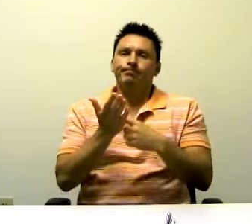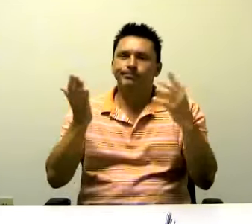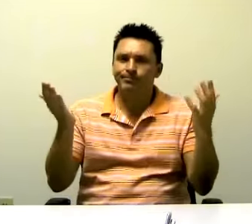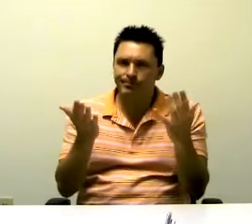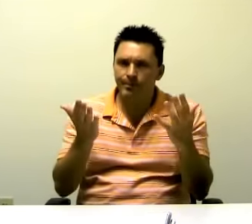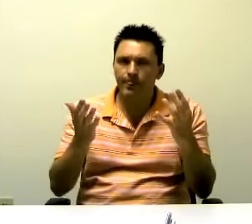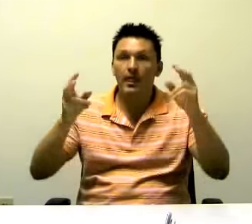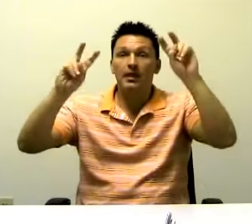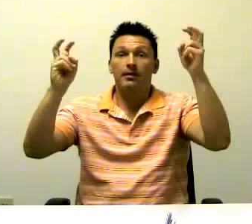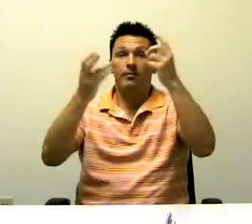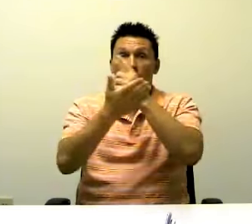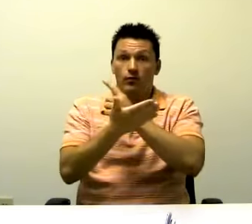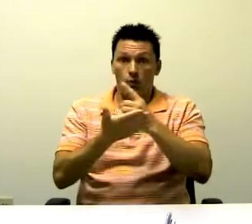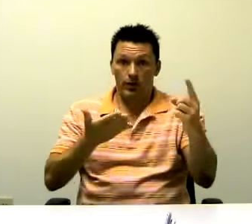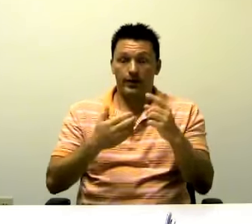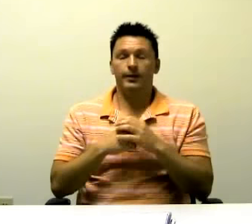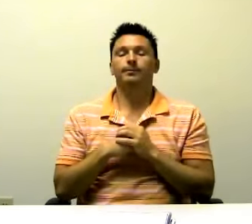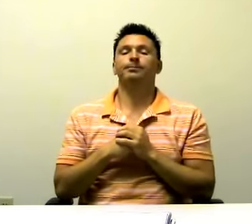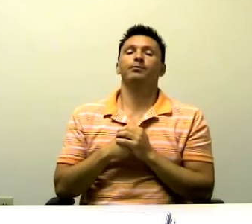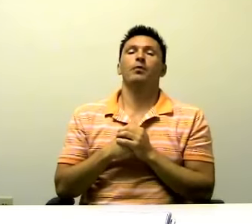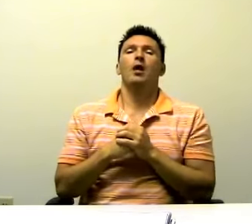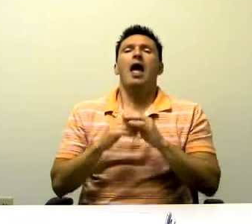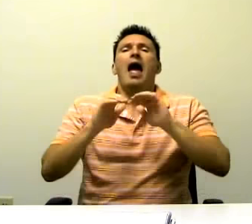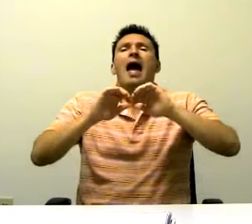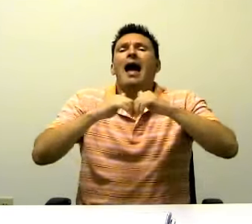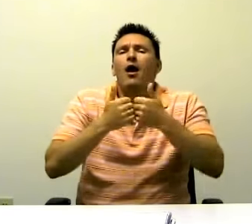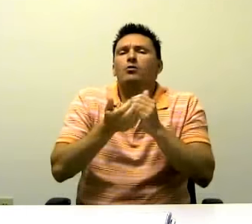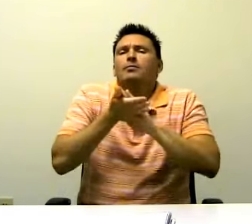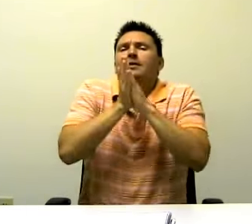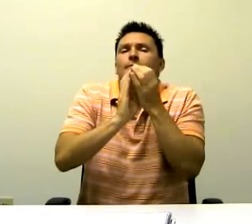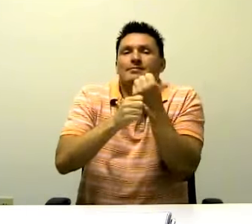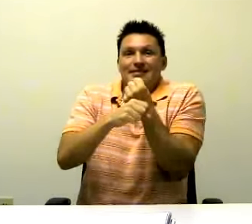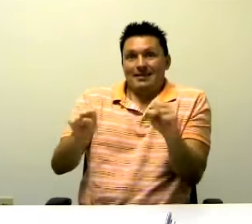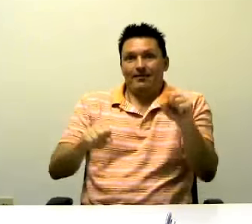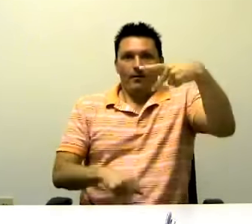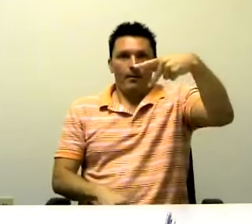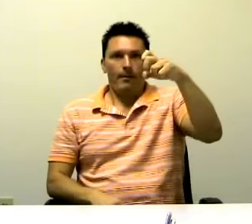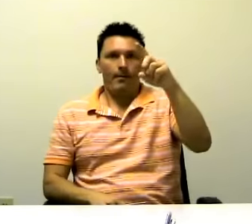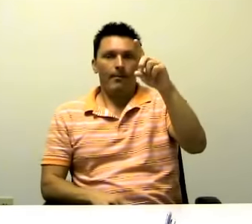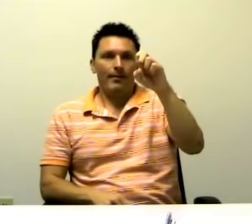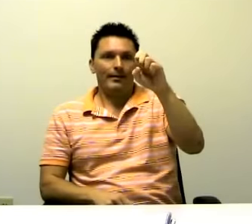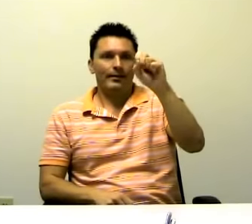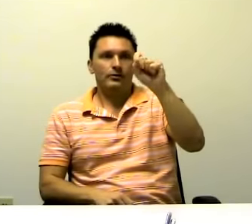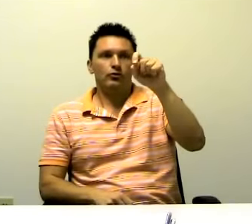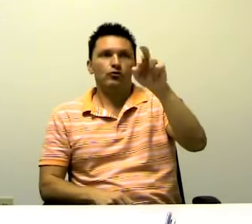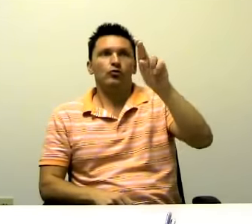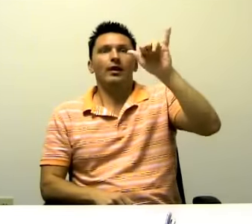I'm going to talk about the tip of the week. How to be a safe pedestrian.